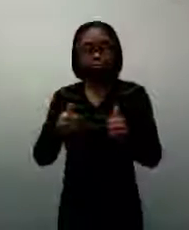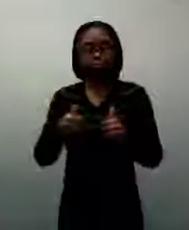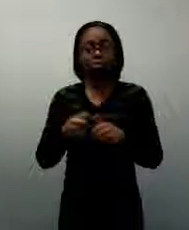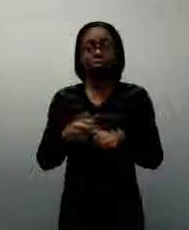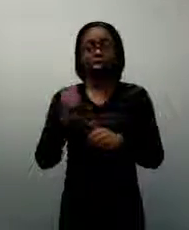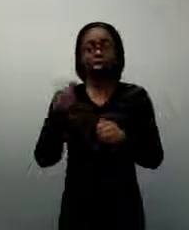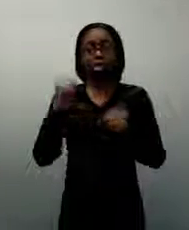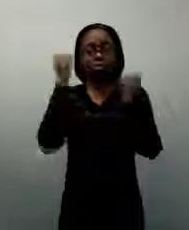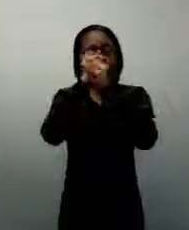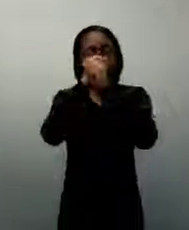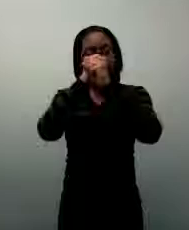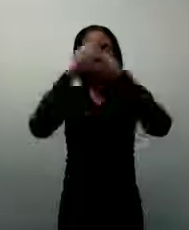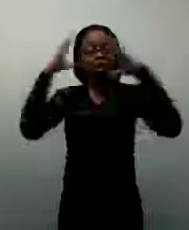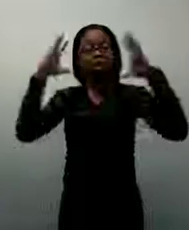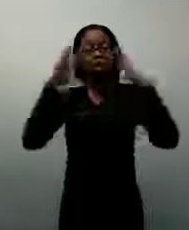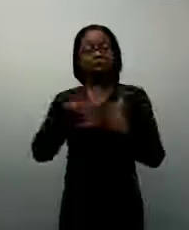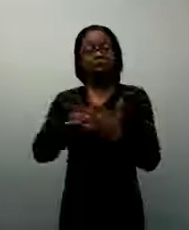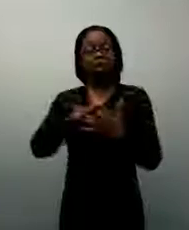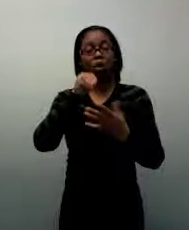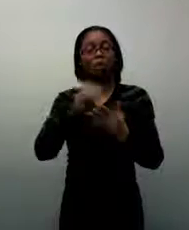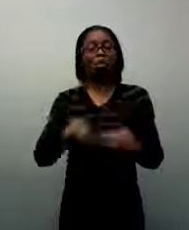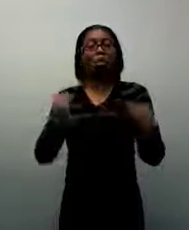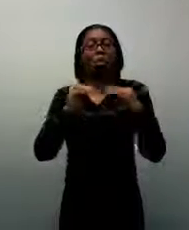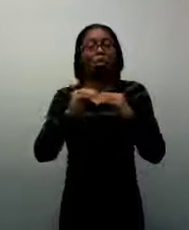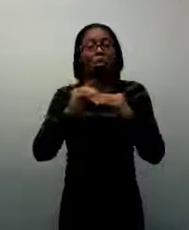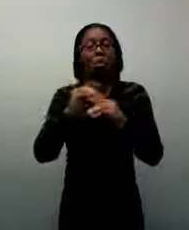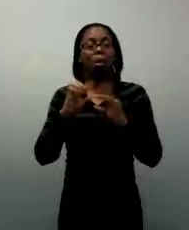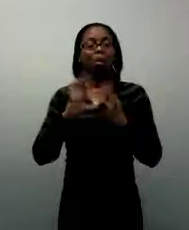horizons and learn more about the world around them through reading.